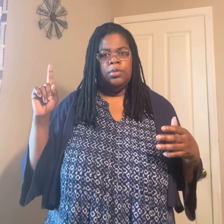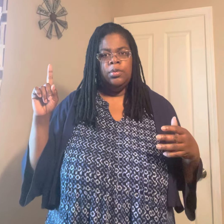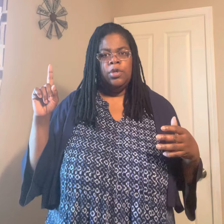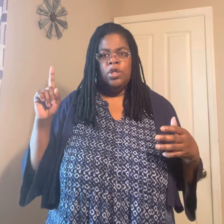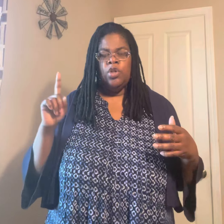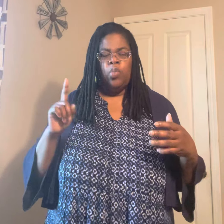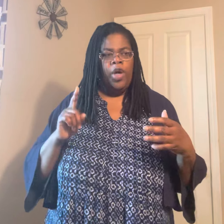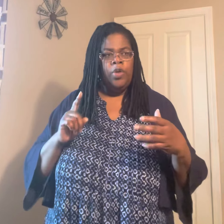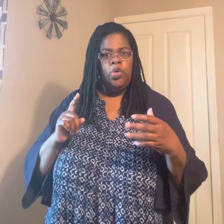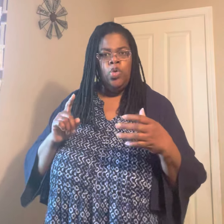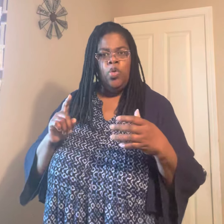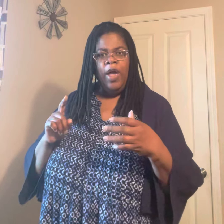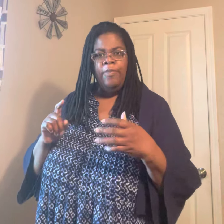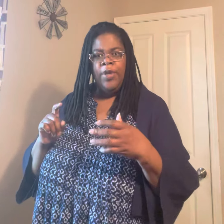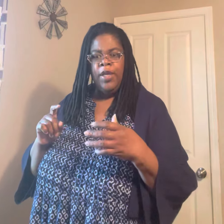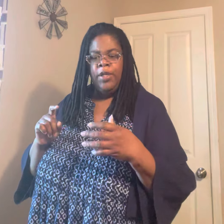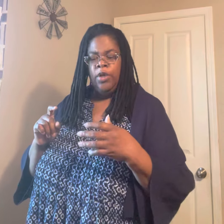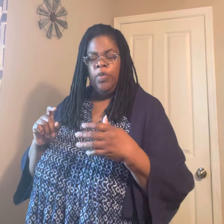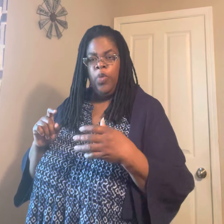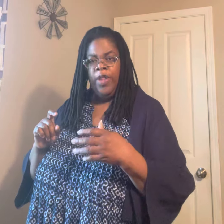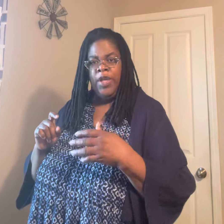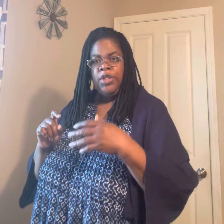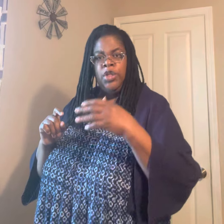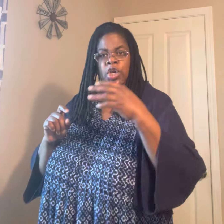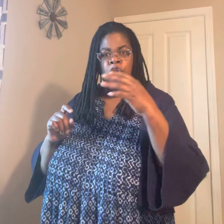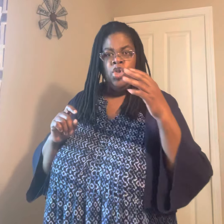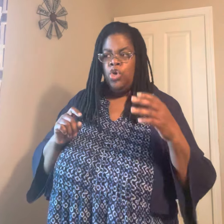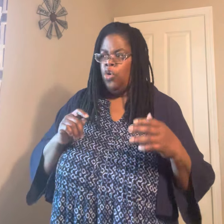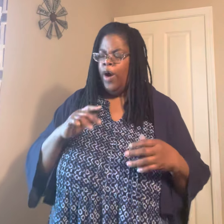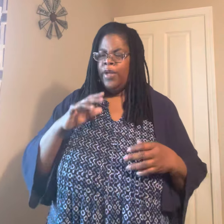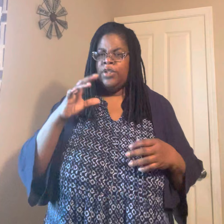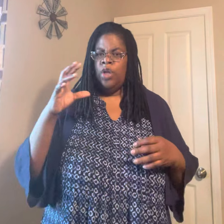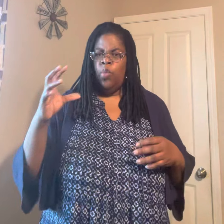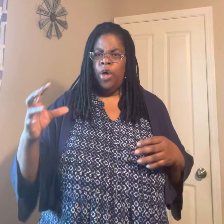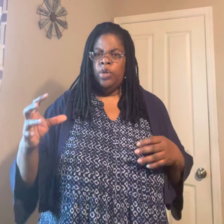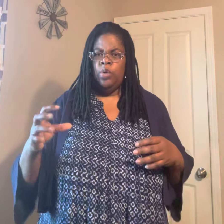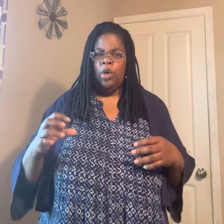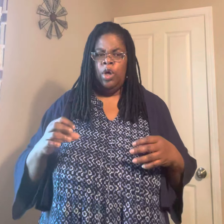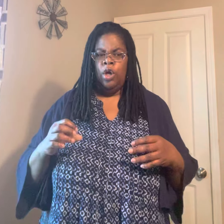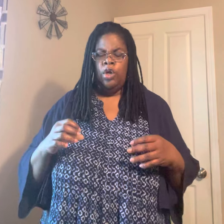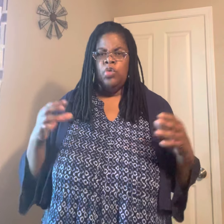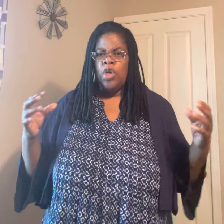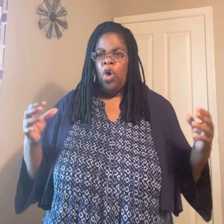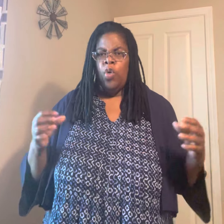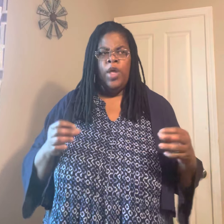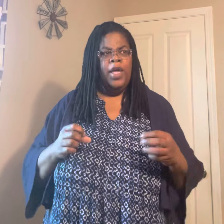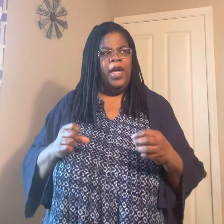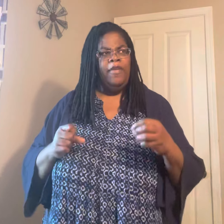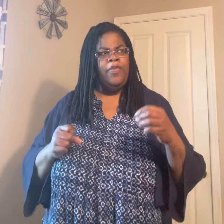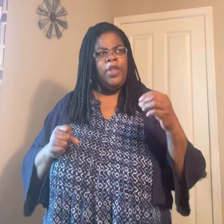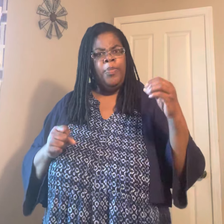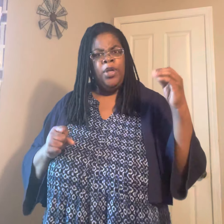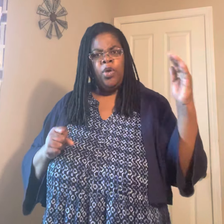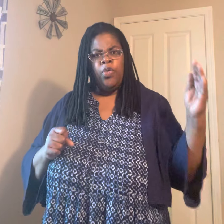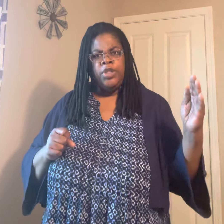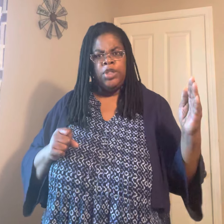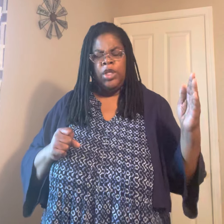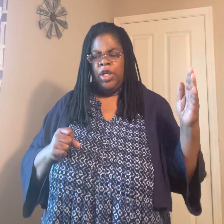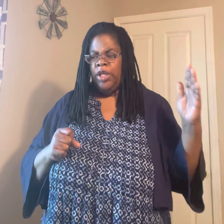So whether you have been, whether it's you or someone you, you know, have been a Christian and living